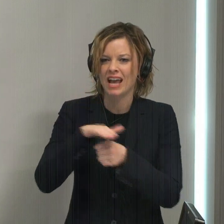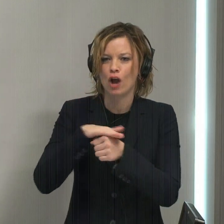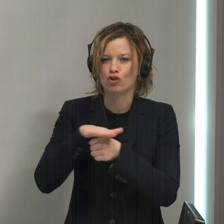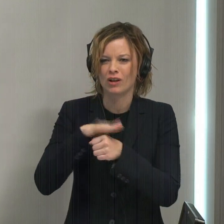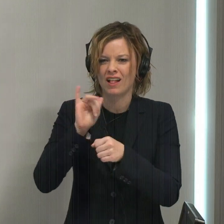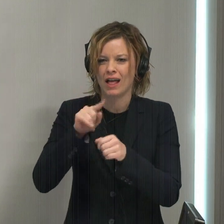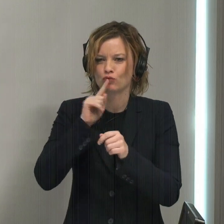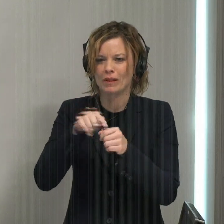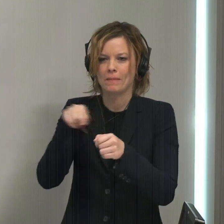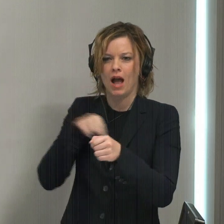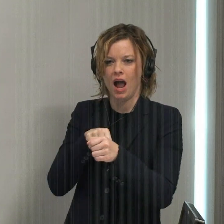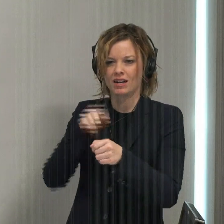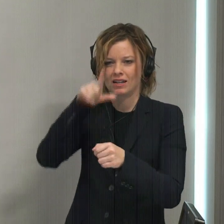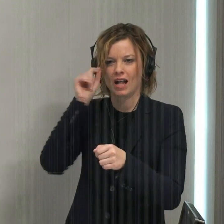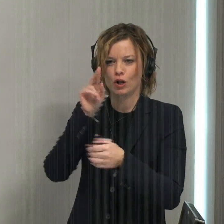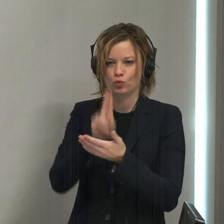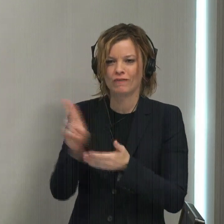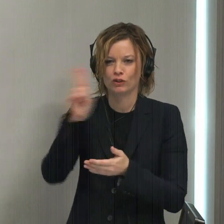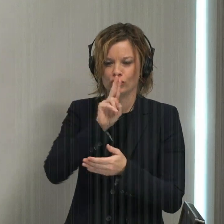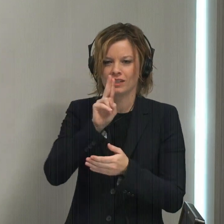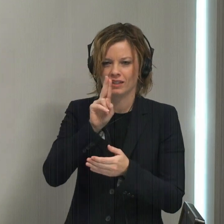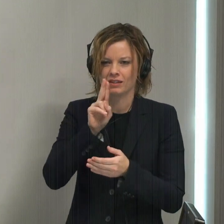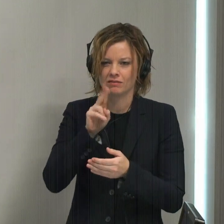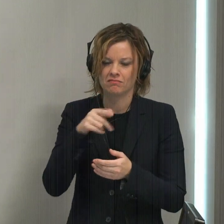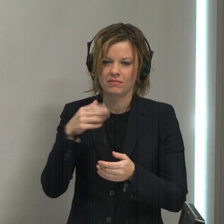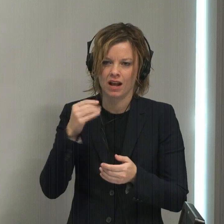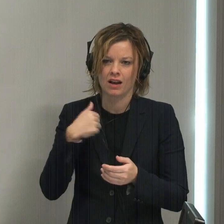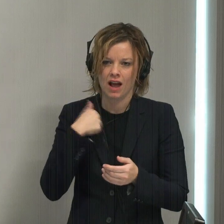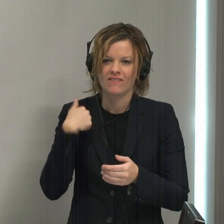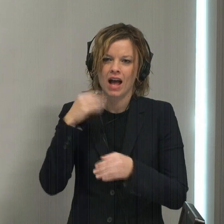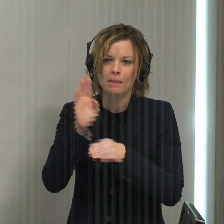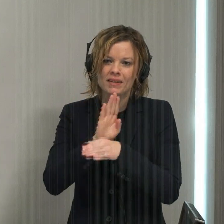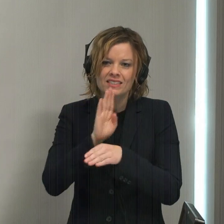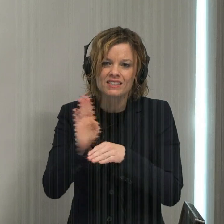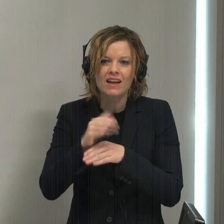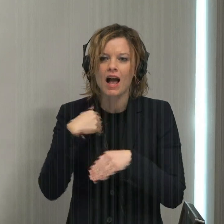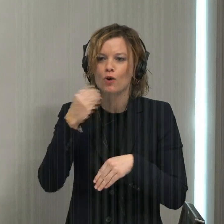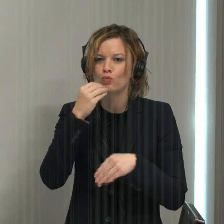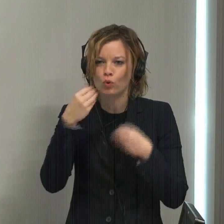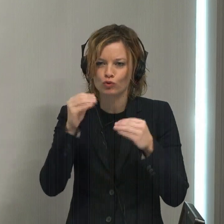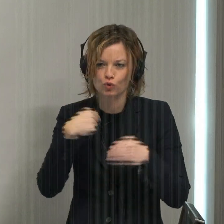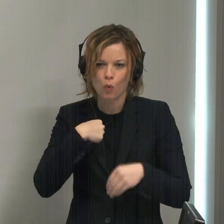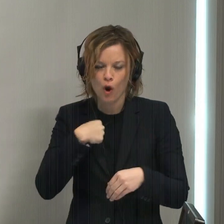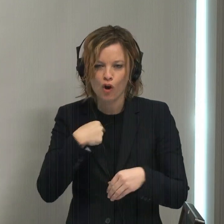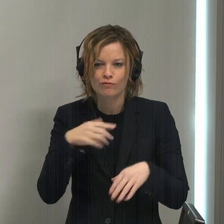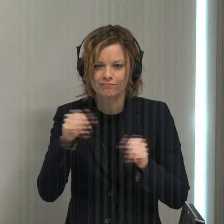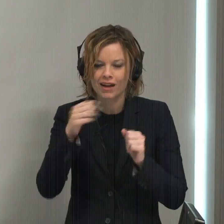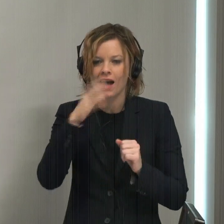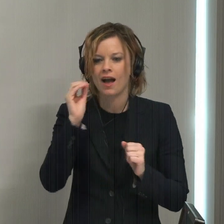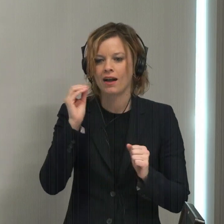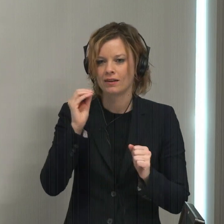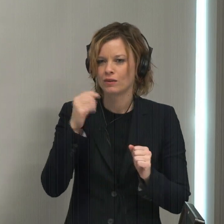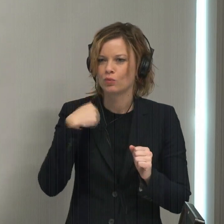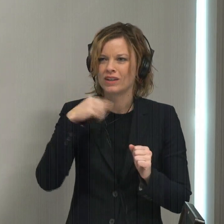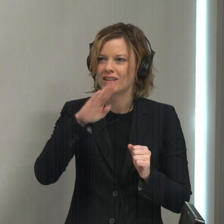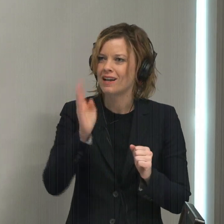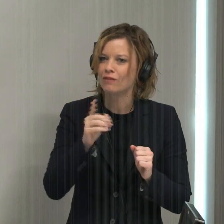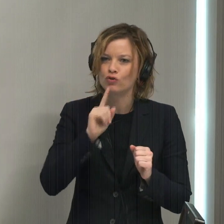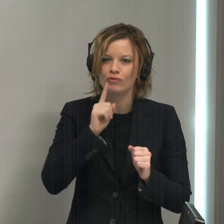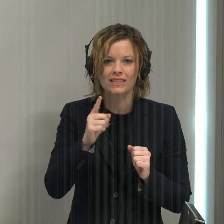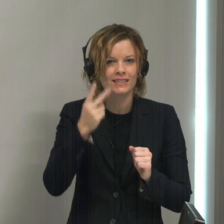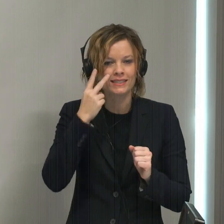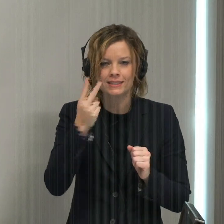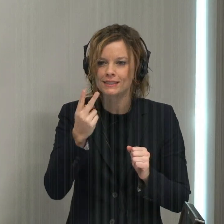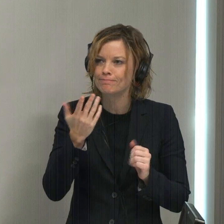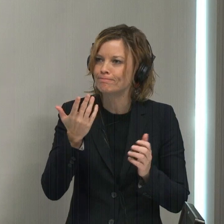behind the Gallaudet University. I've had businesses, I've had a grocery store, and we've never really seen